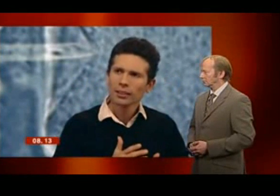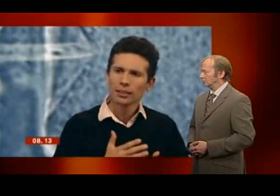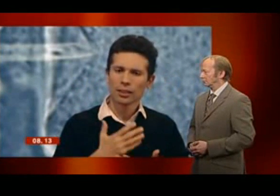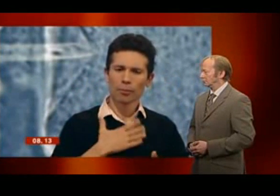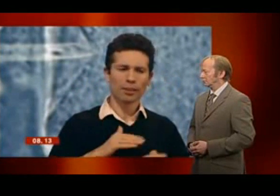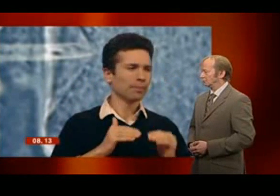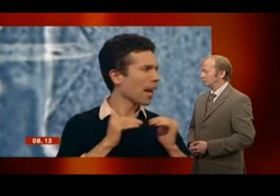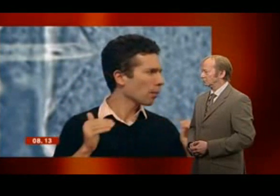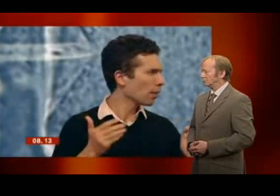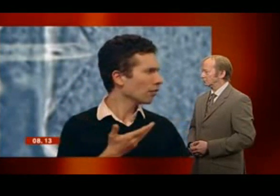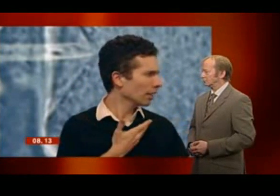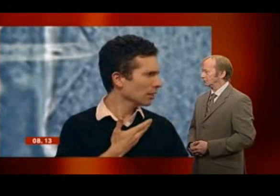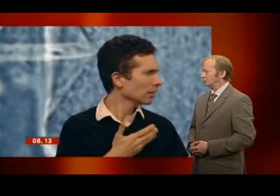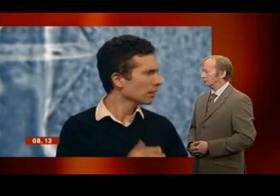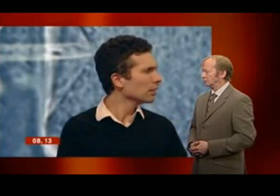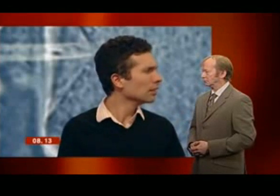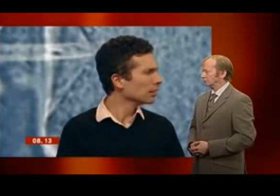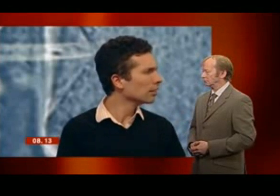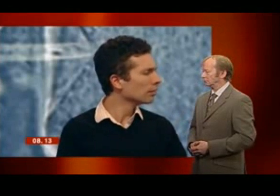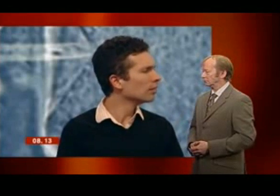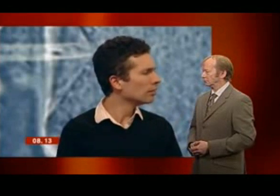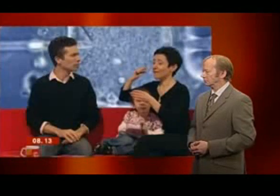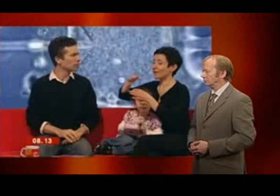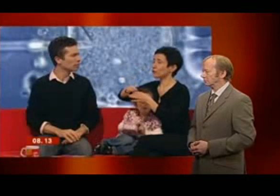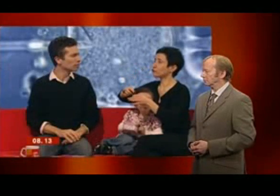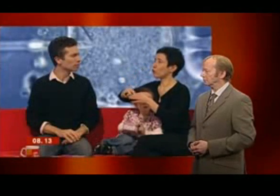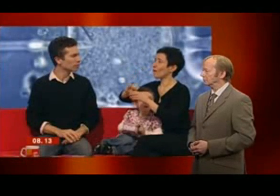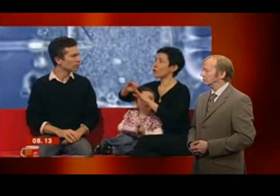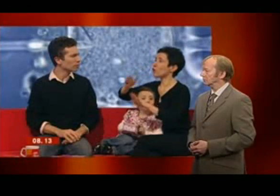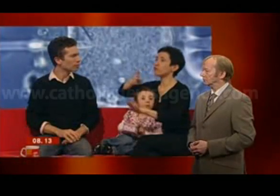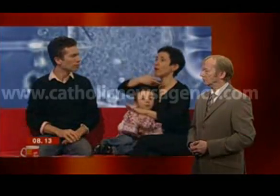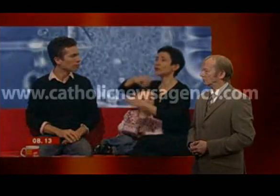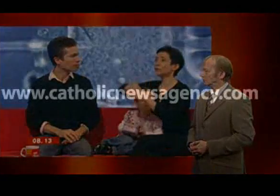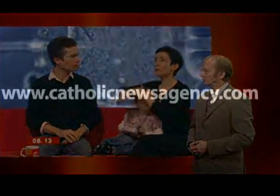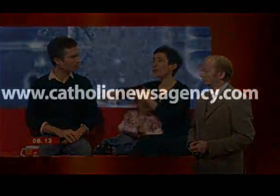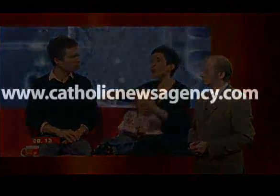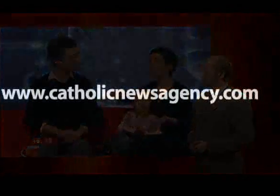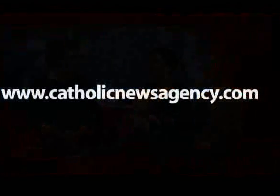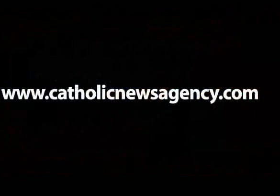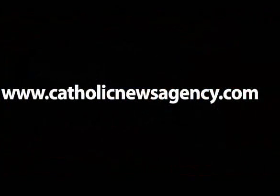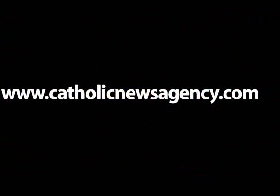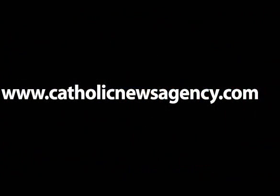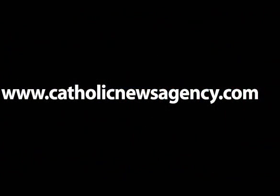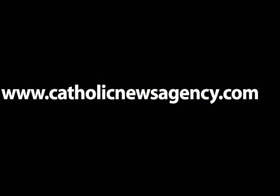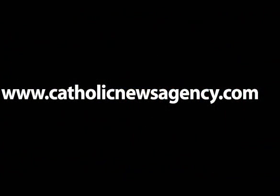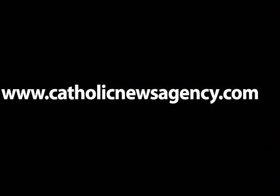and use genetic selection techniques in order to guarantee that the child would be born deaf.